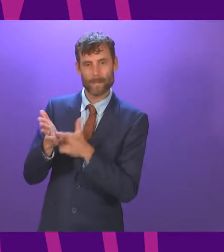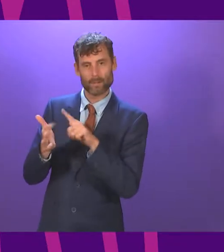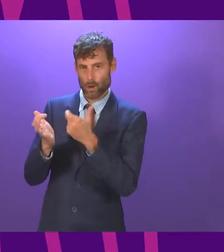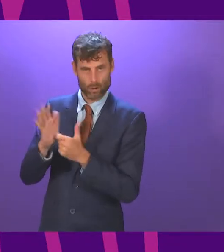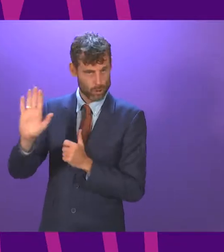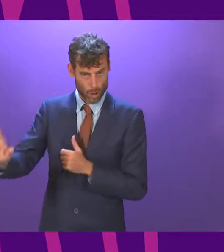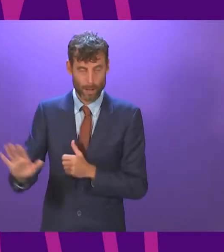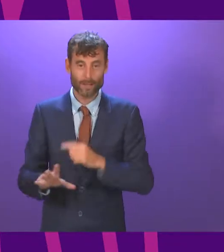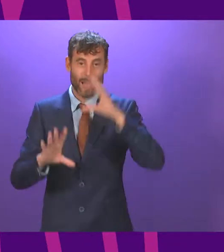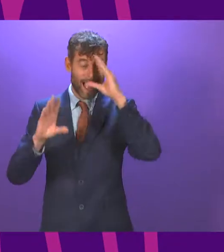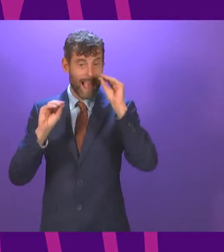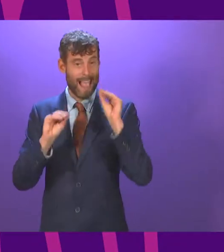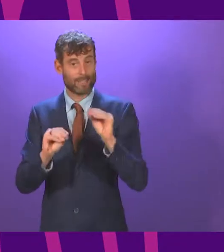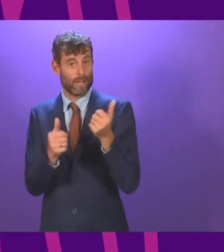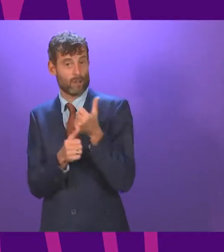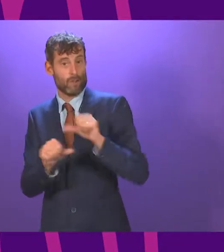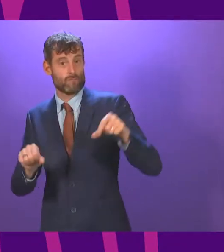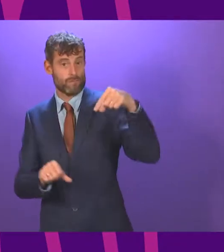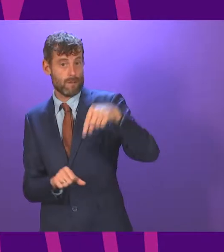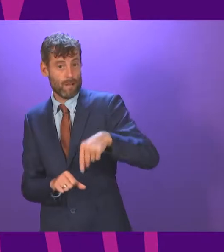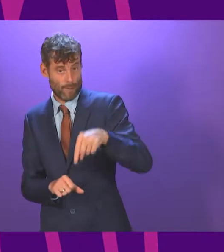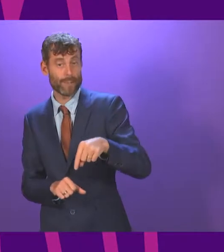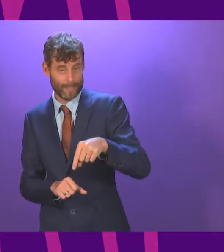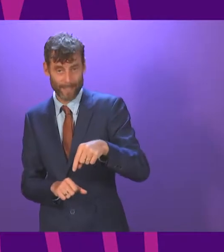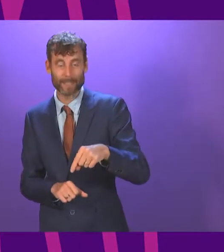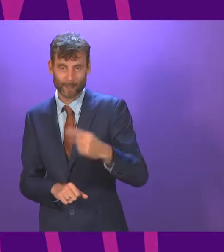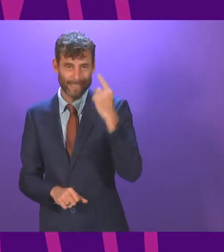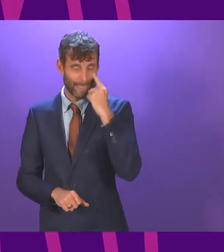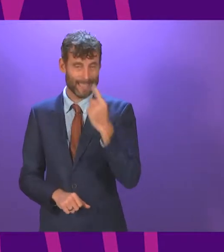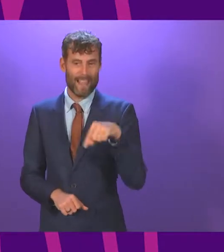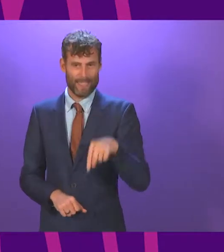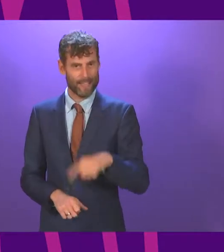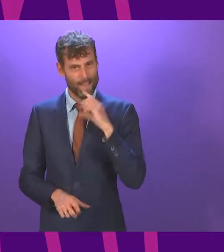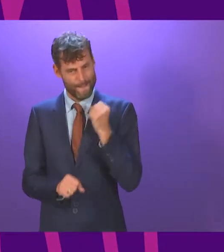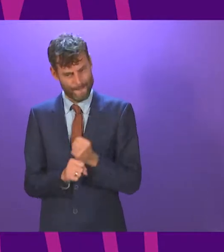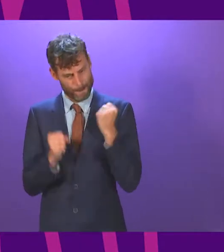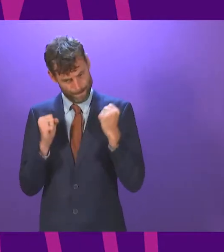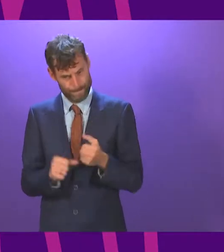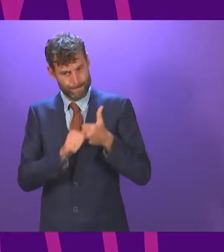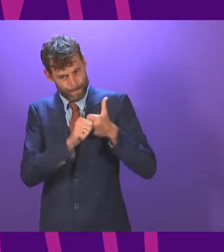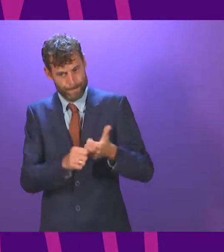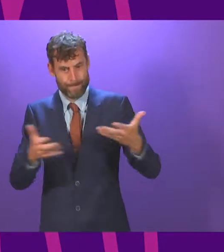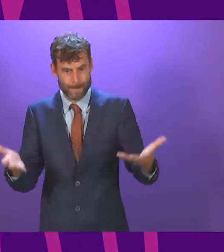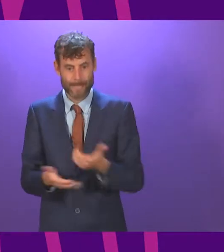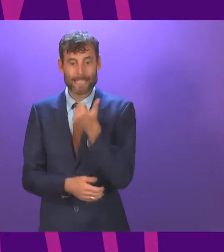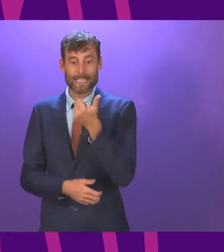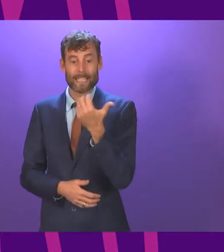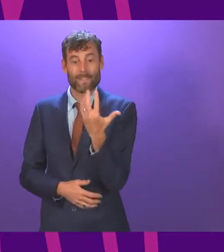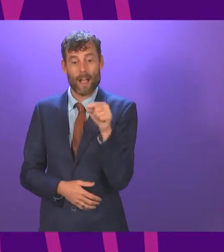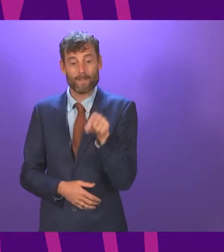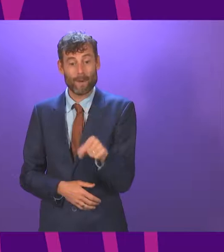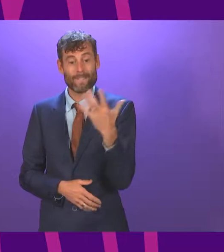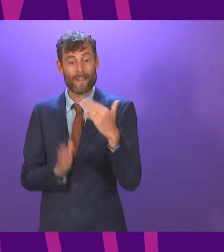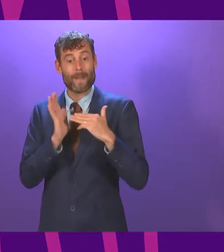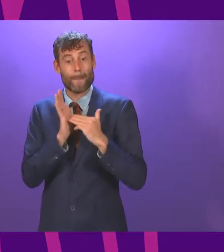education recovery and honour is yet another commitment made by this government. In addition, the £65.5